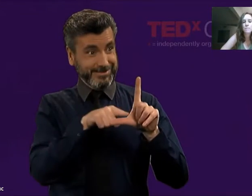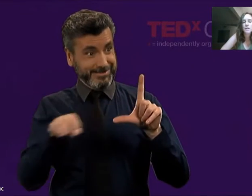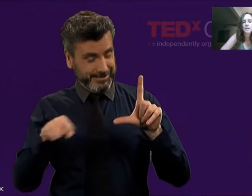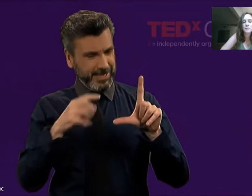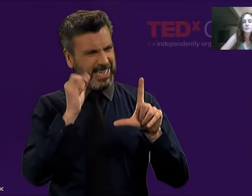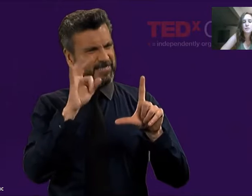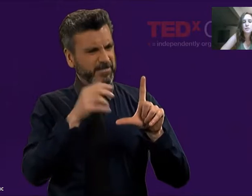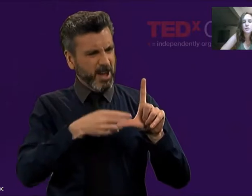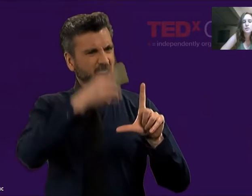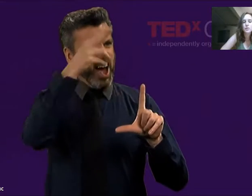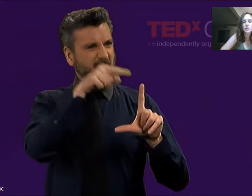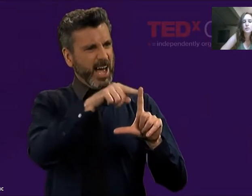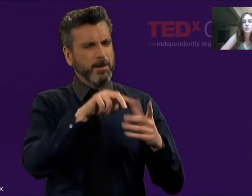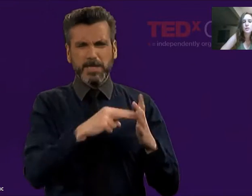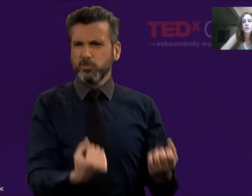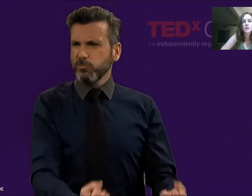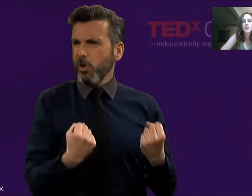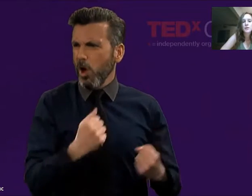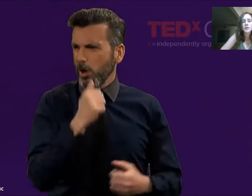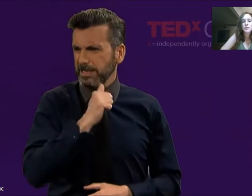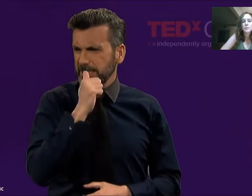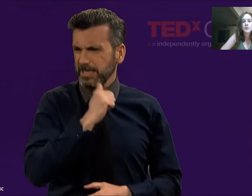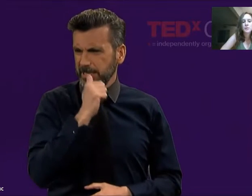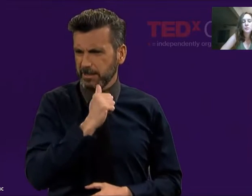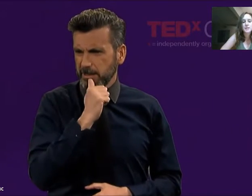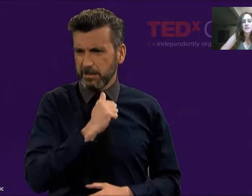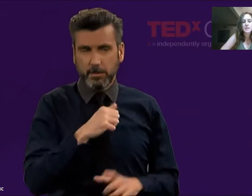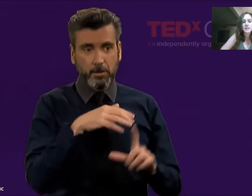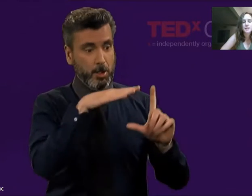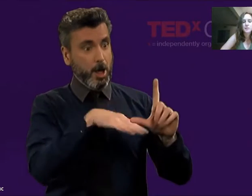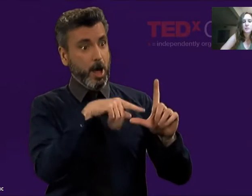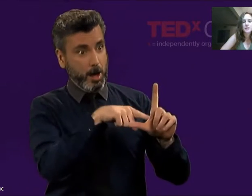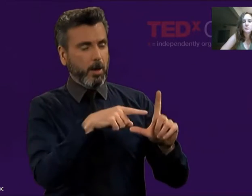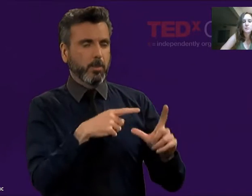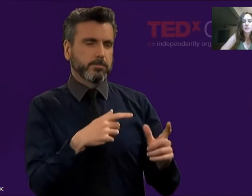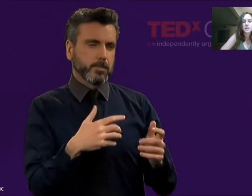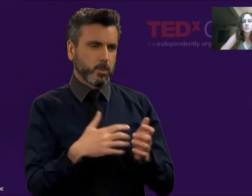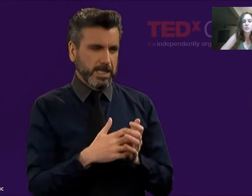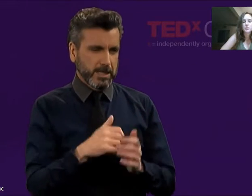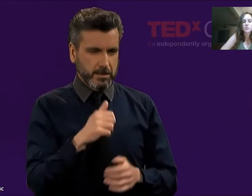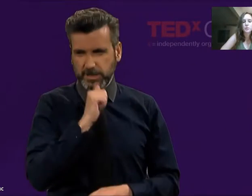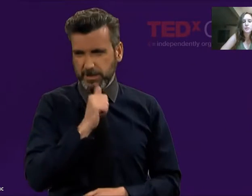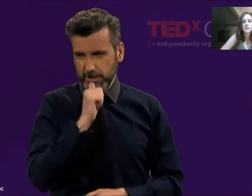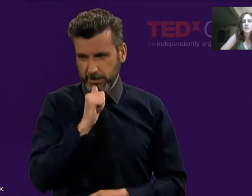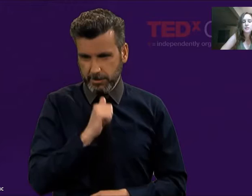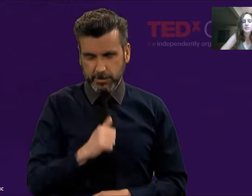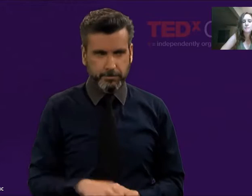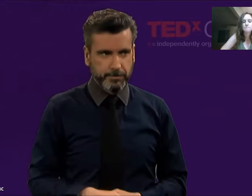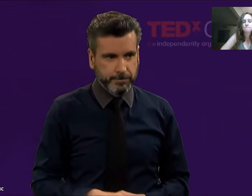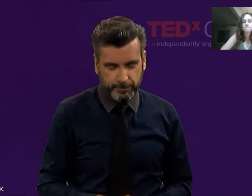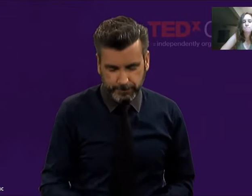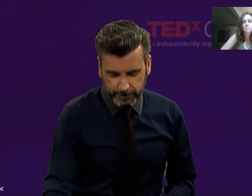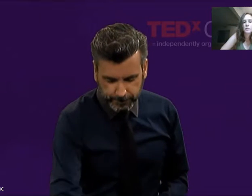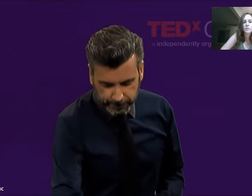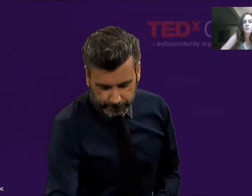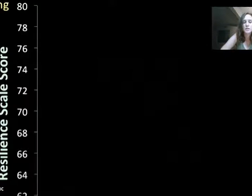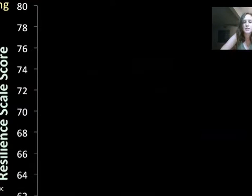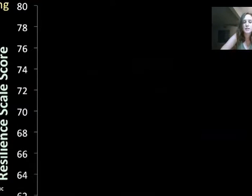And to measure resistance, what we did was we gave a multiple choice answer. We tested